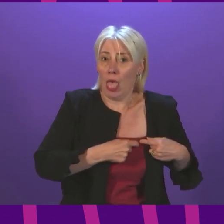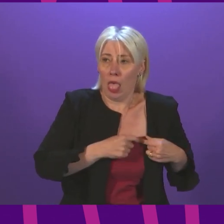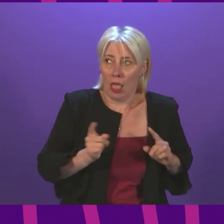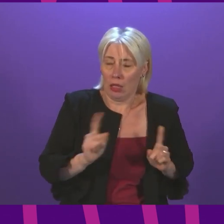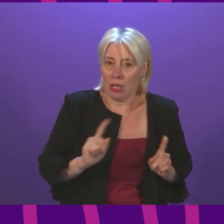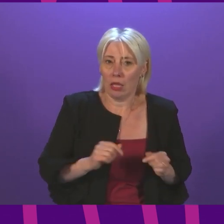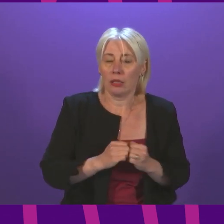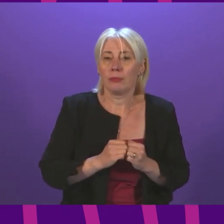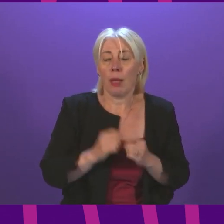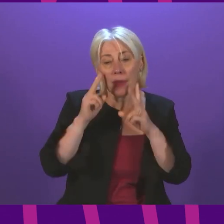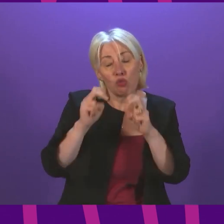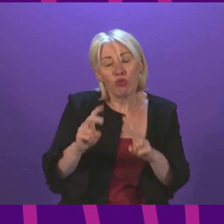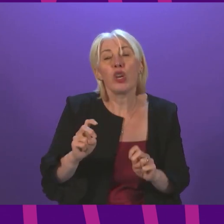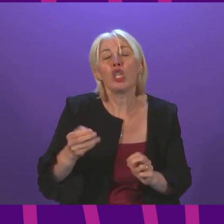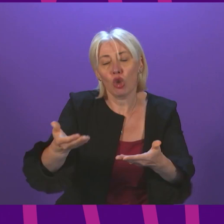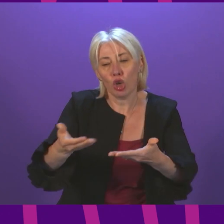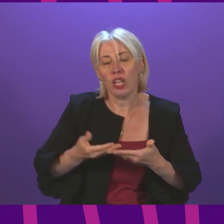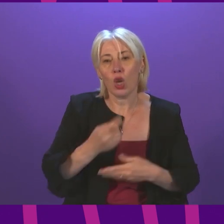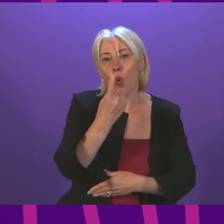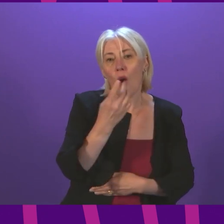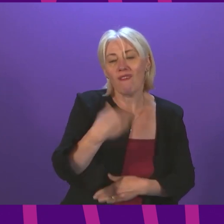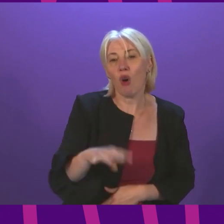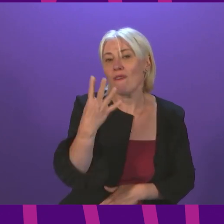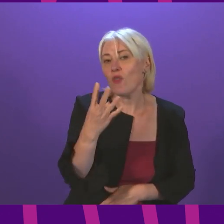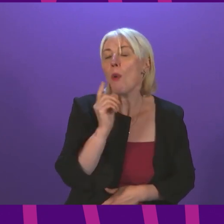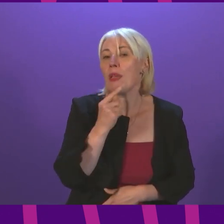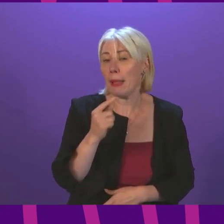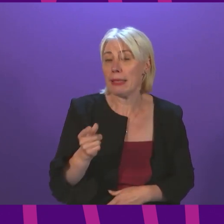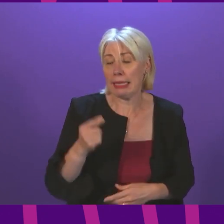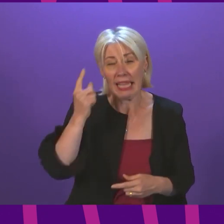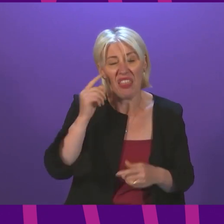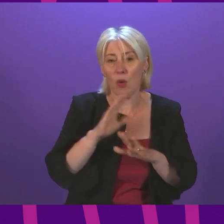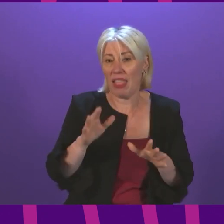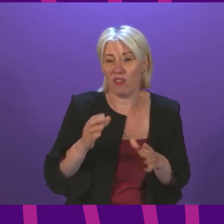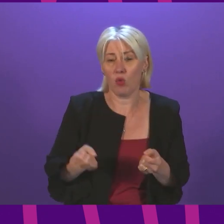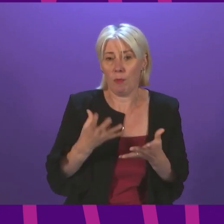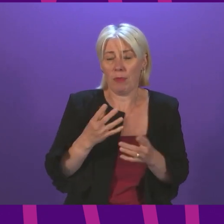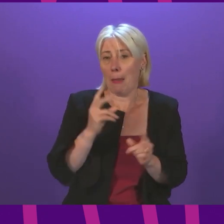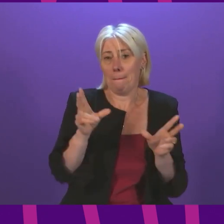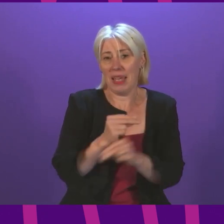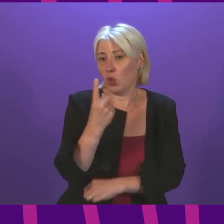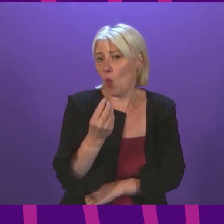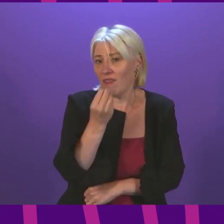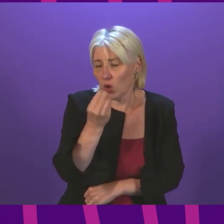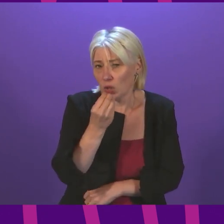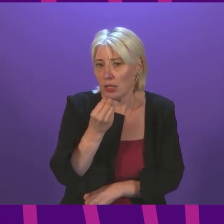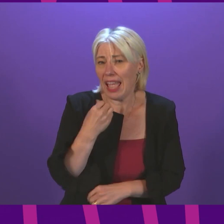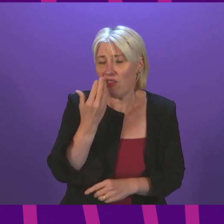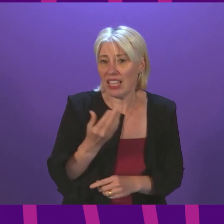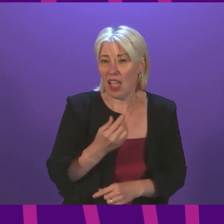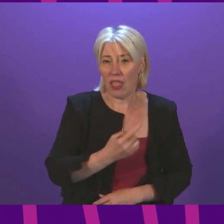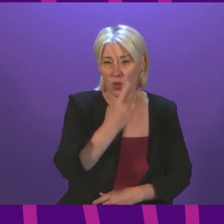Research by the Trussell Trust found that one in four people believe they are very likely to have to skip a meal if it goes ahead. That's the equivalent of 115